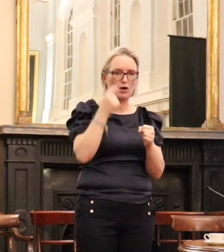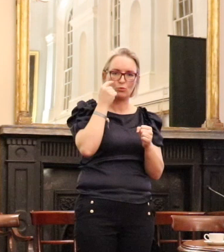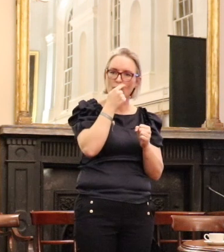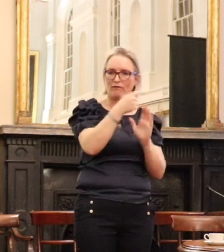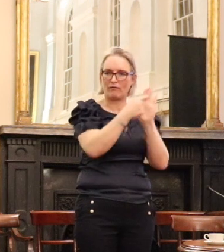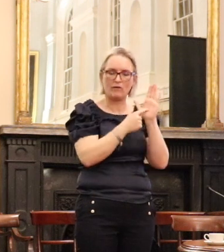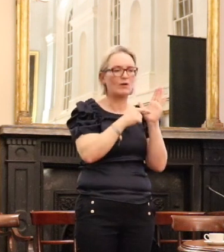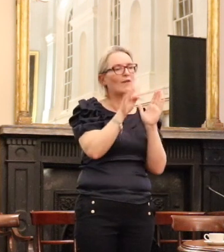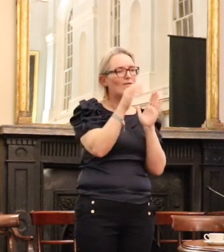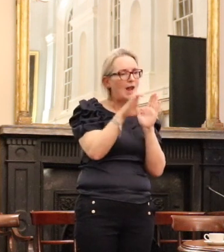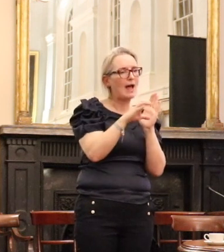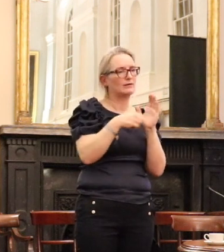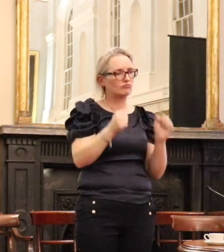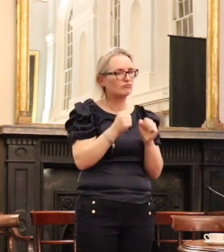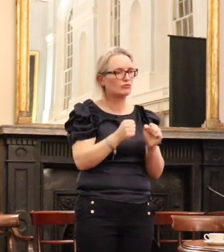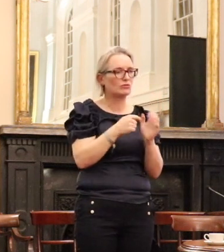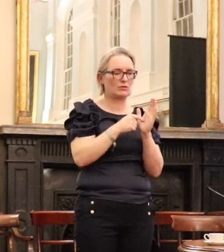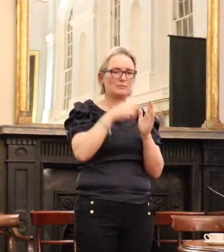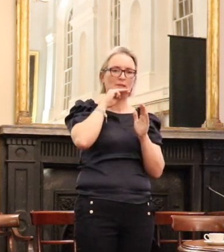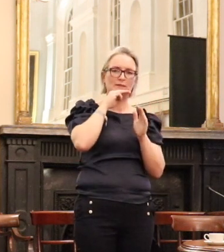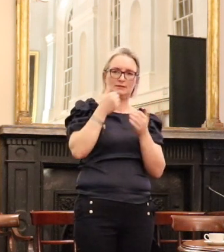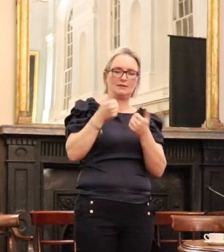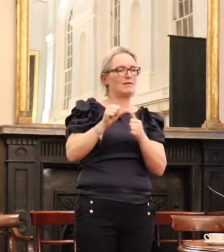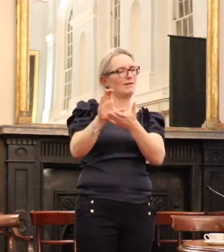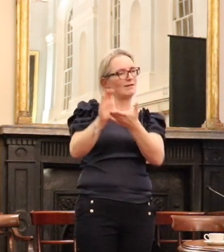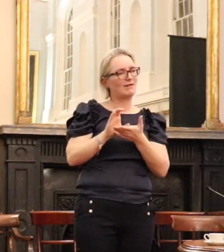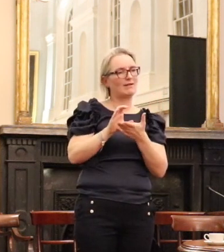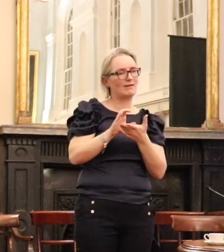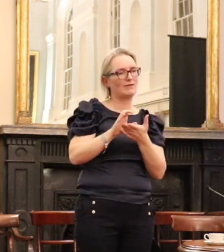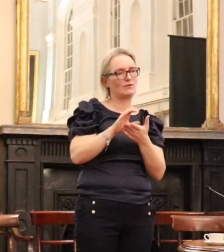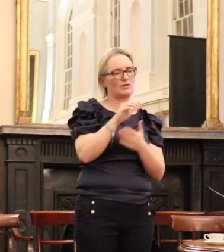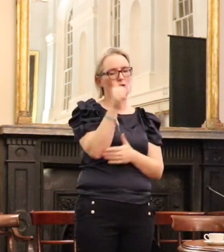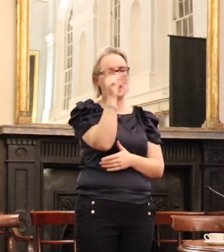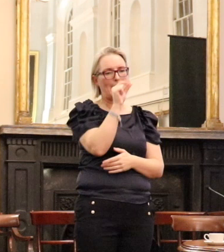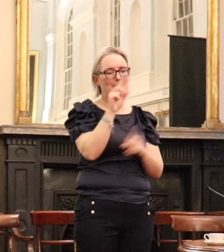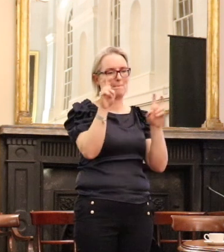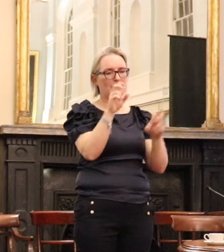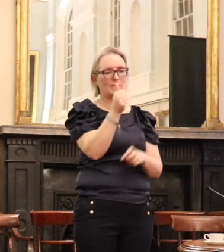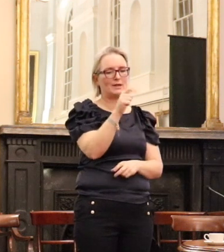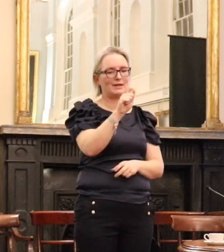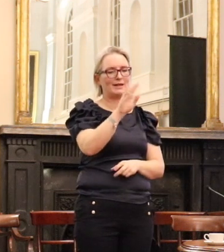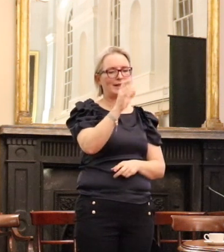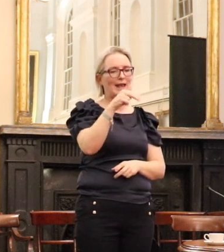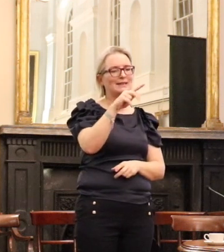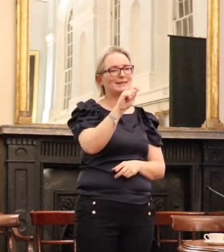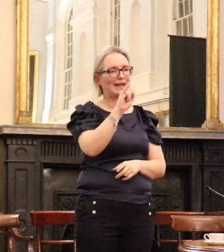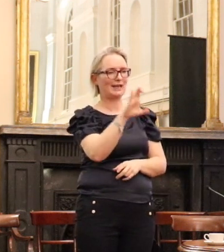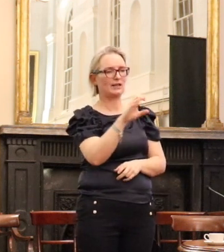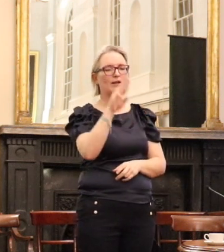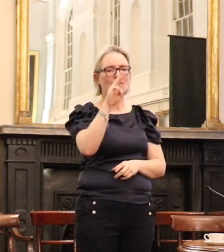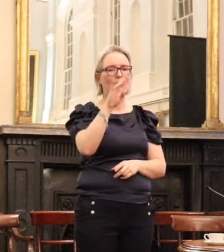creating increased funding in the organisation. And the one thing you know about the Clans of Flack was they did not hand out money easily. You